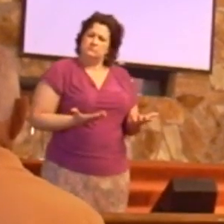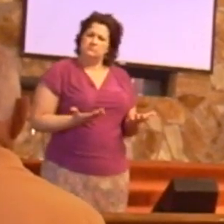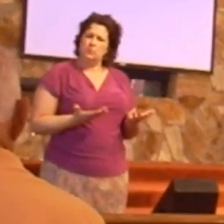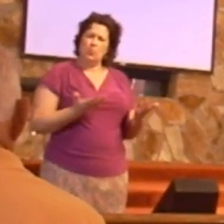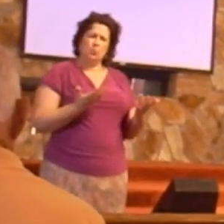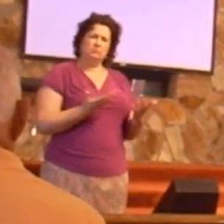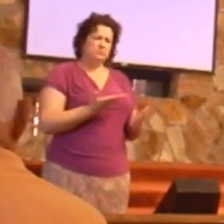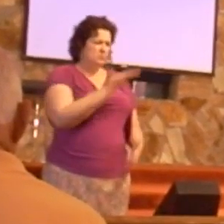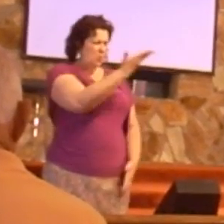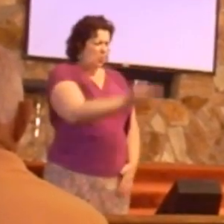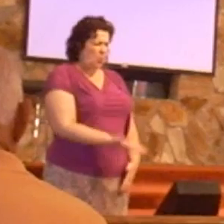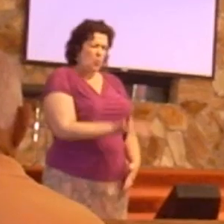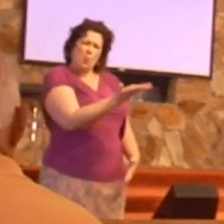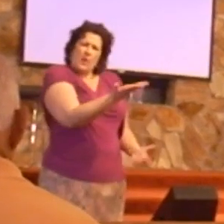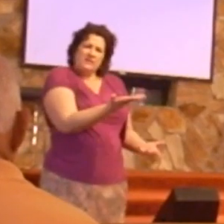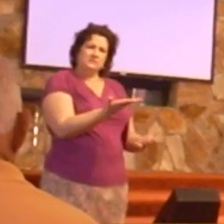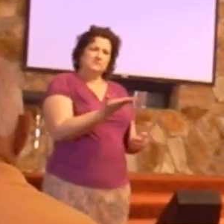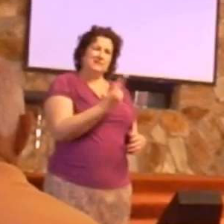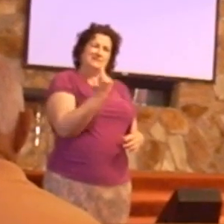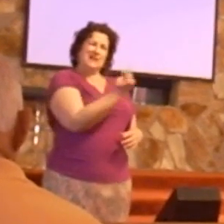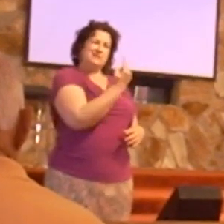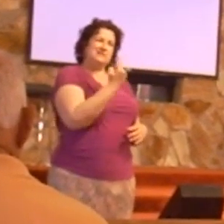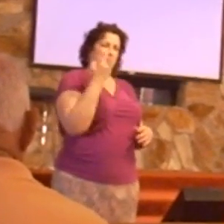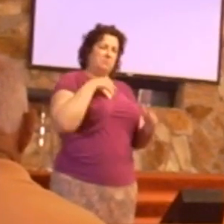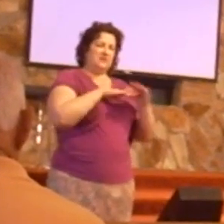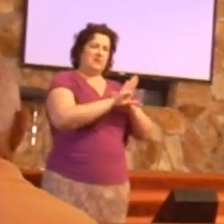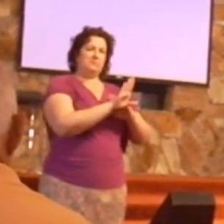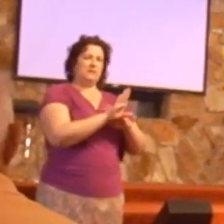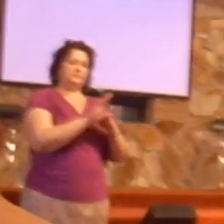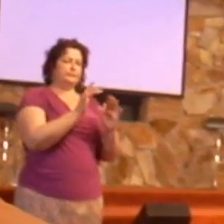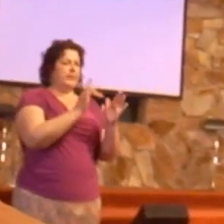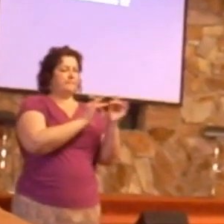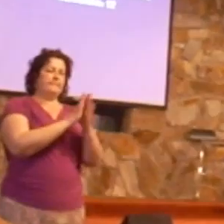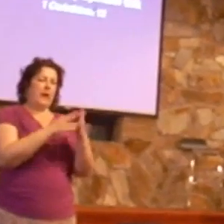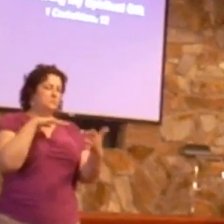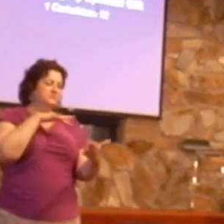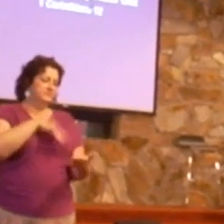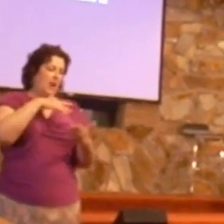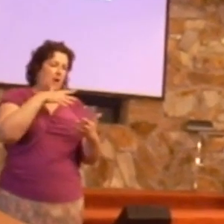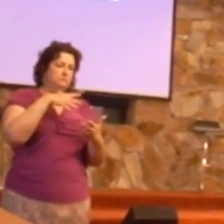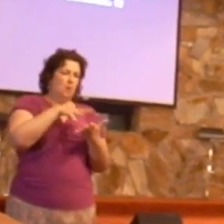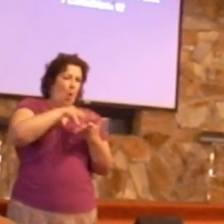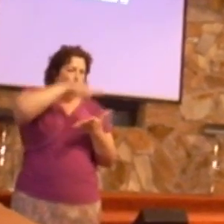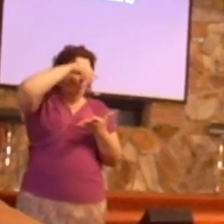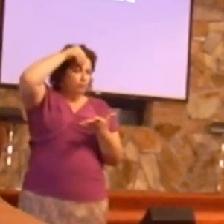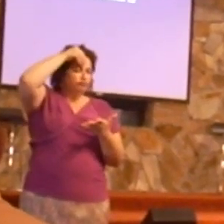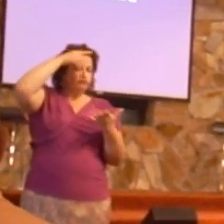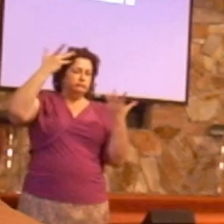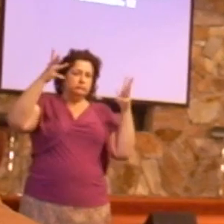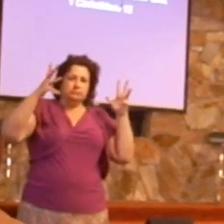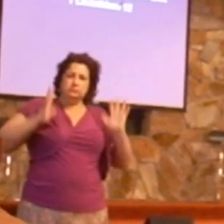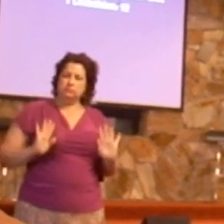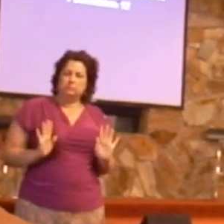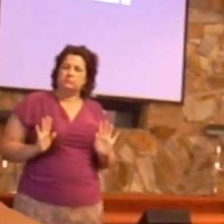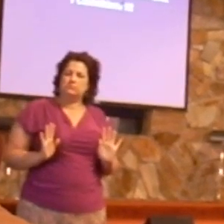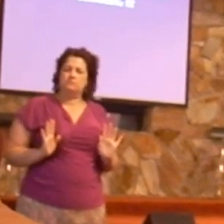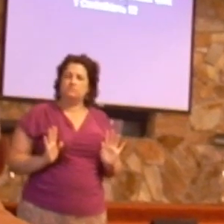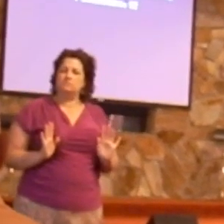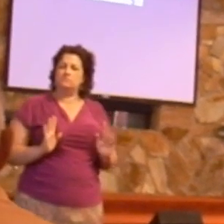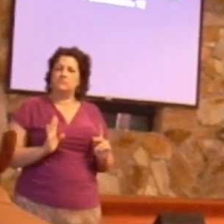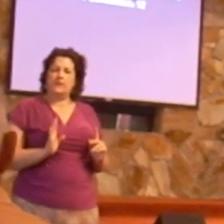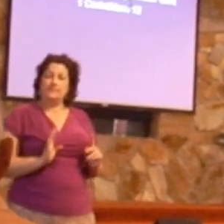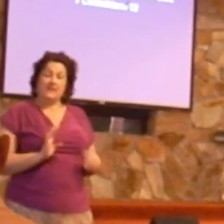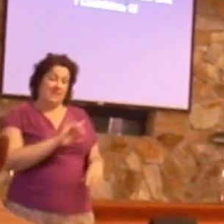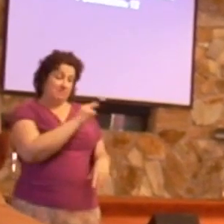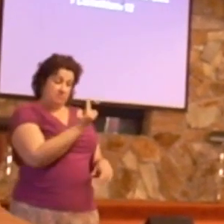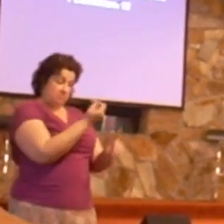A disciple is not someone who comes to a Bible study and just absorbs information. A disciple is one who is